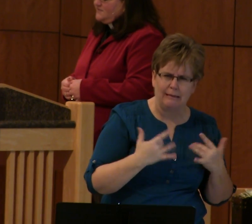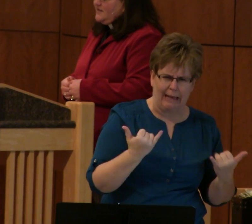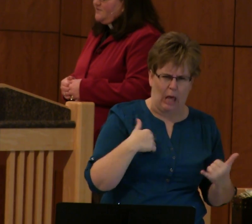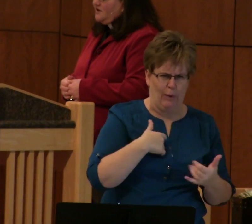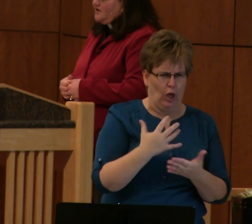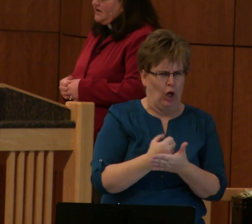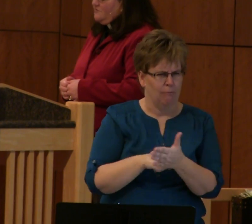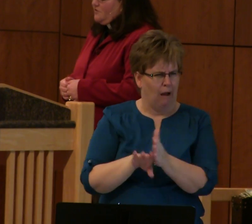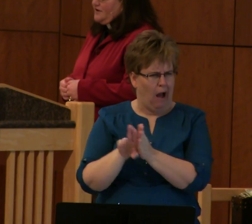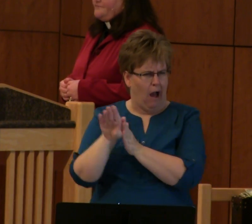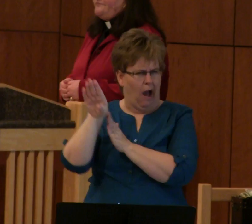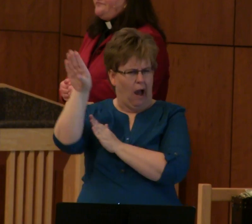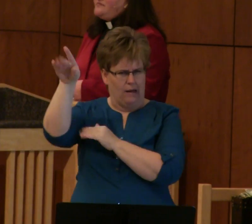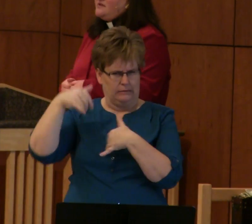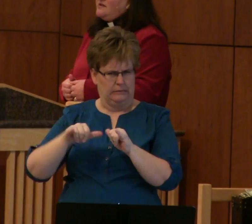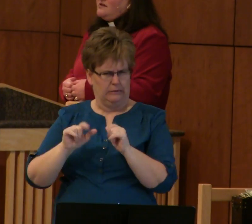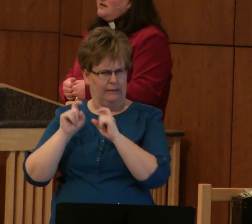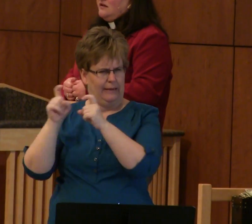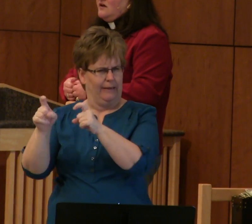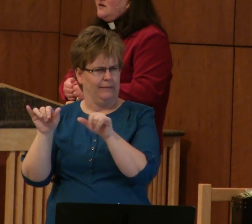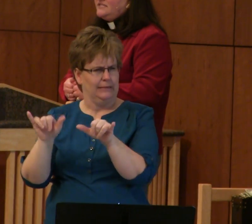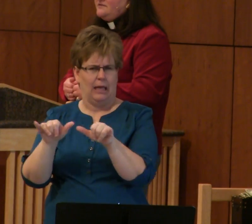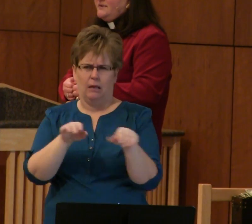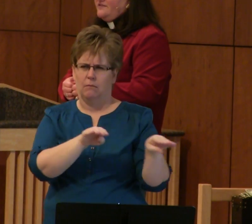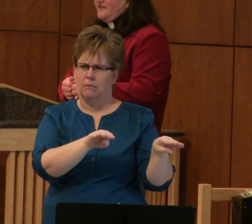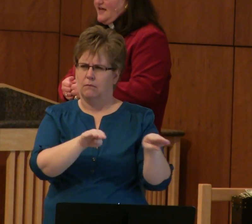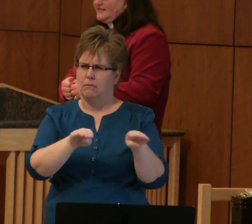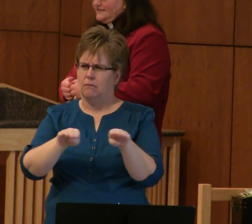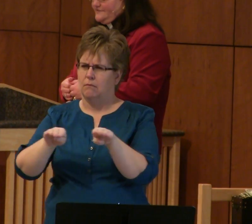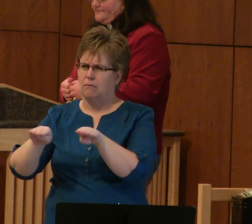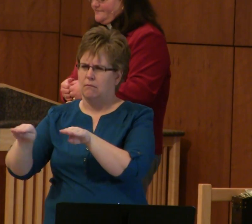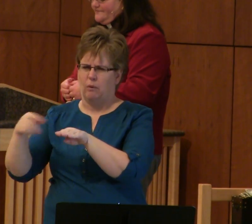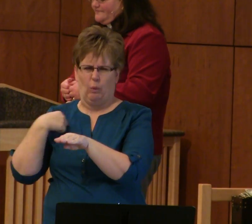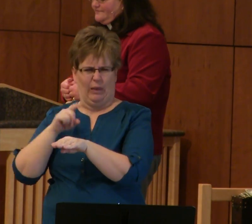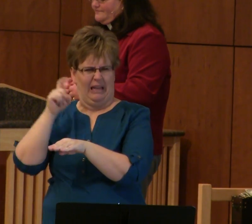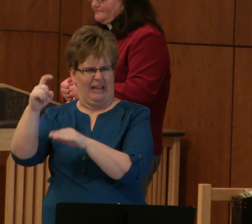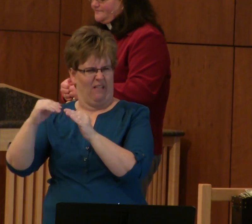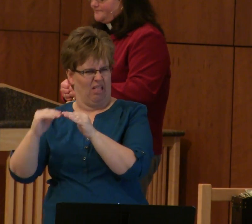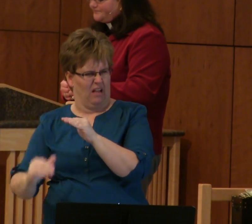And as people are earning more, we seem to be giving less.